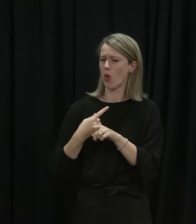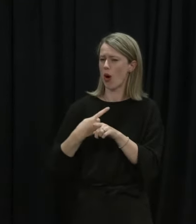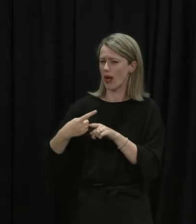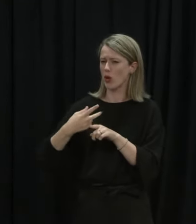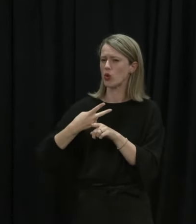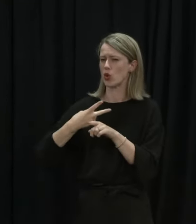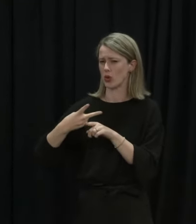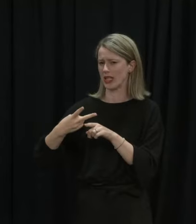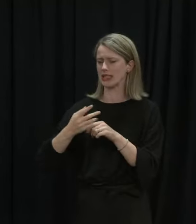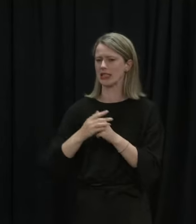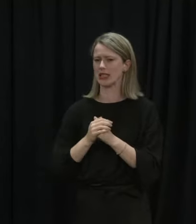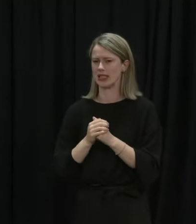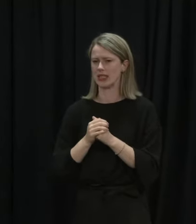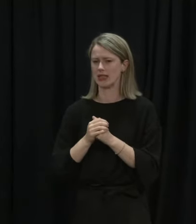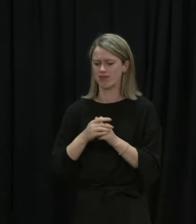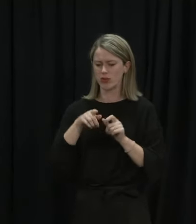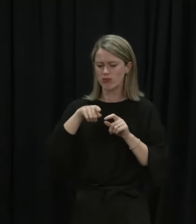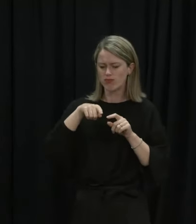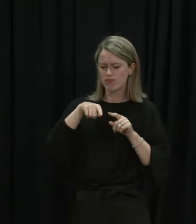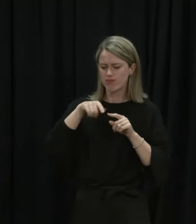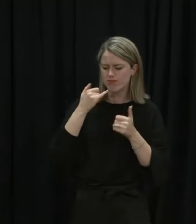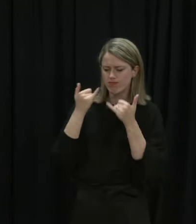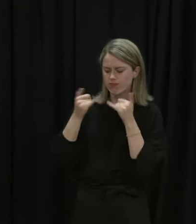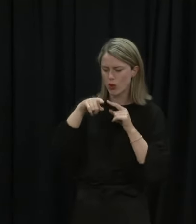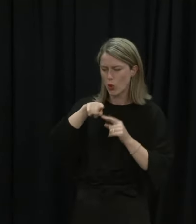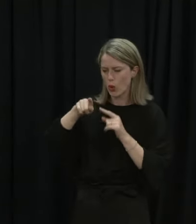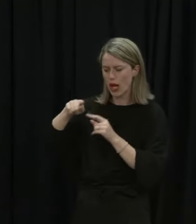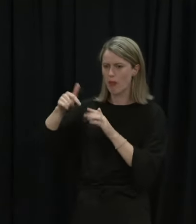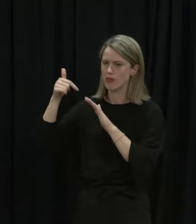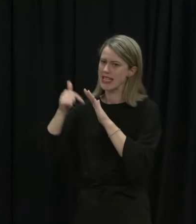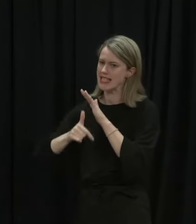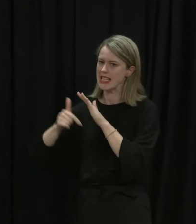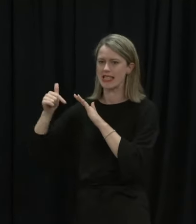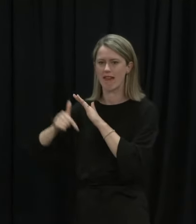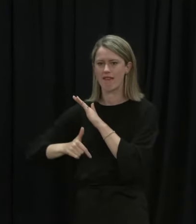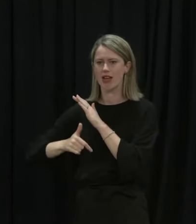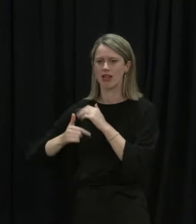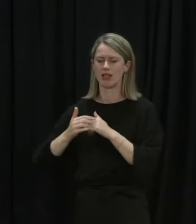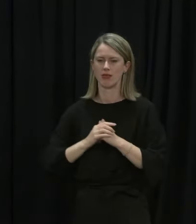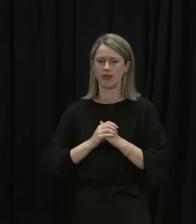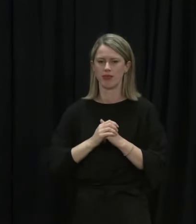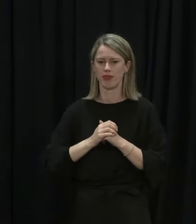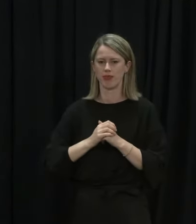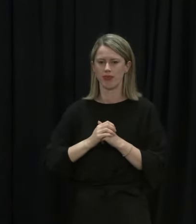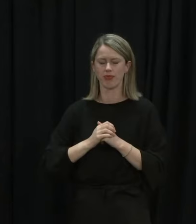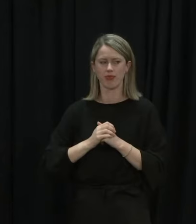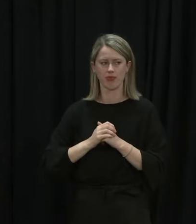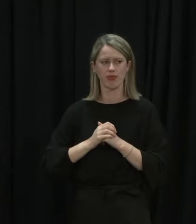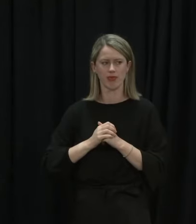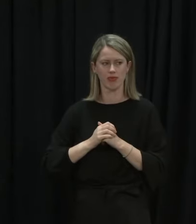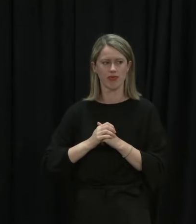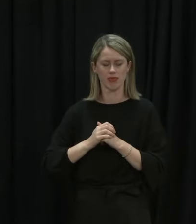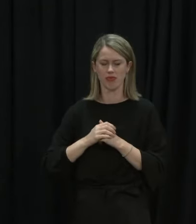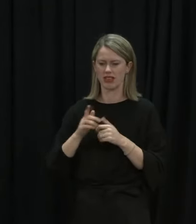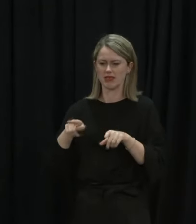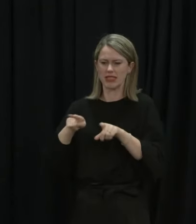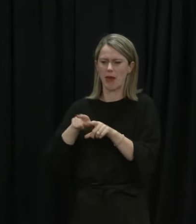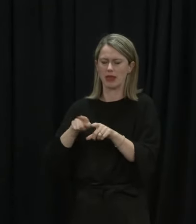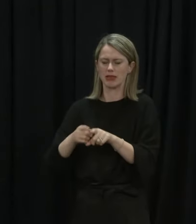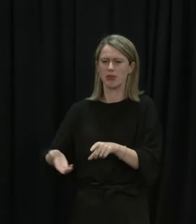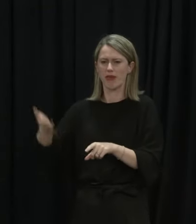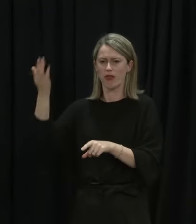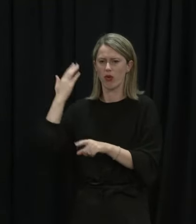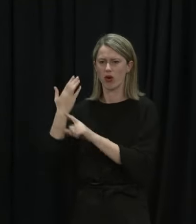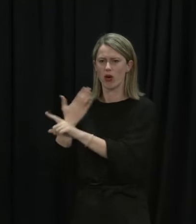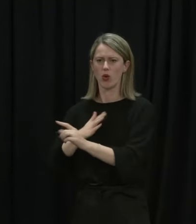tracing efforts. The contact tracing is just as intensive and just as timely as it has been right through.